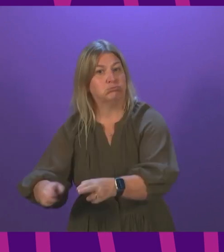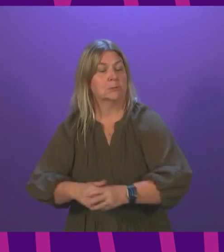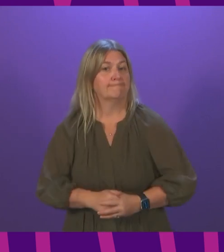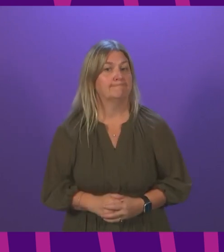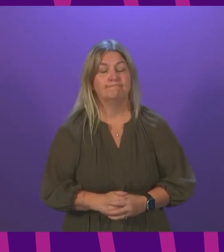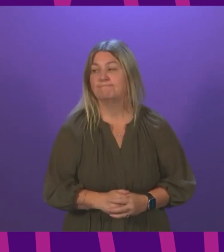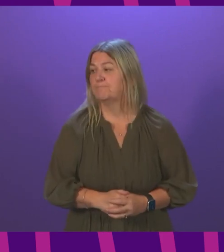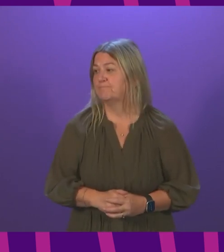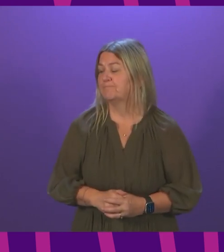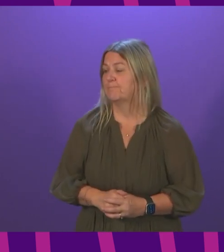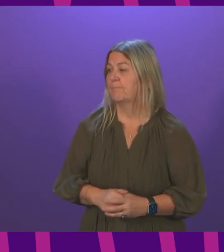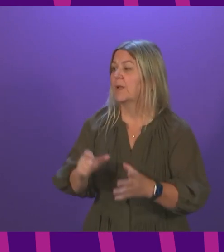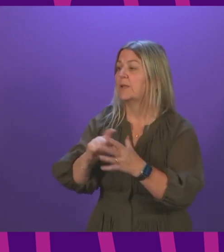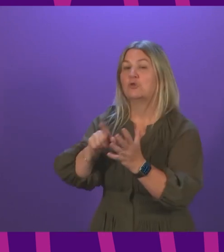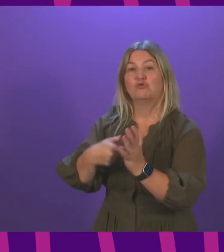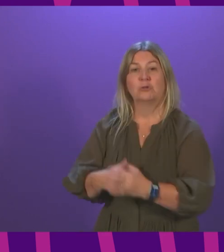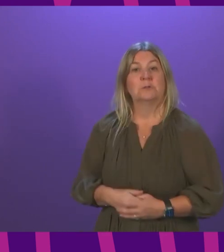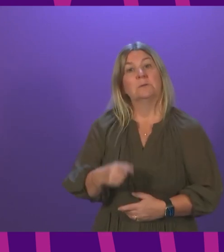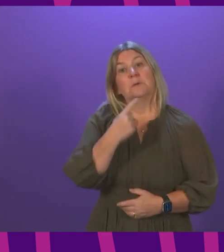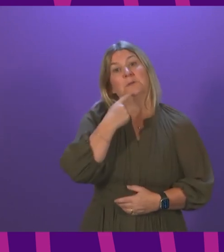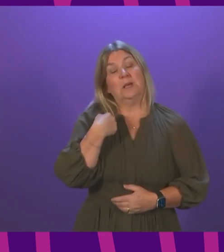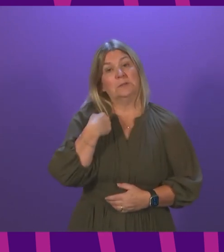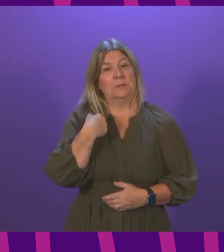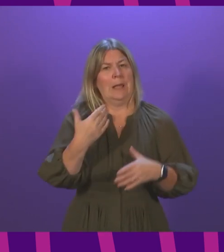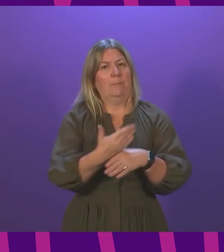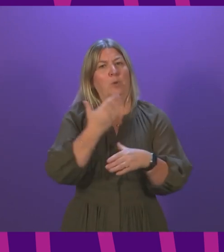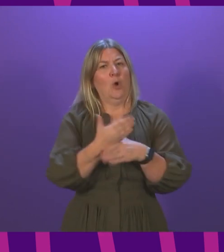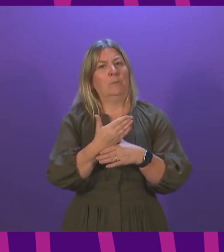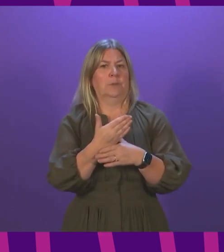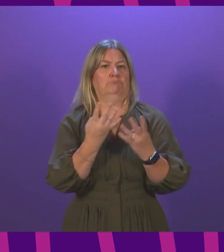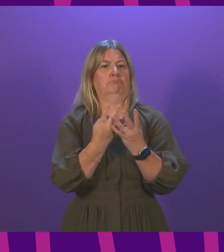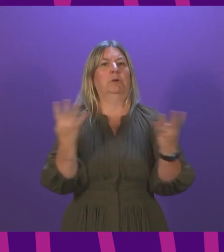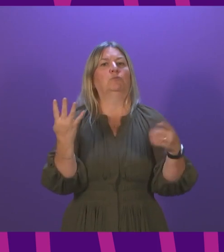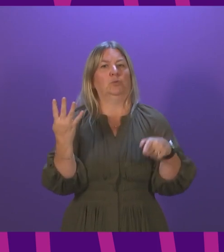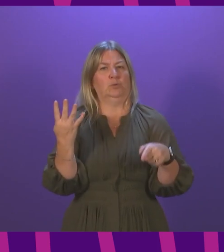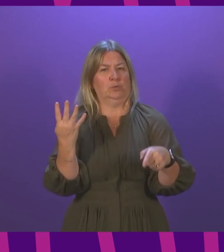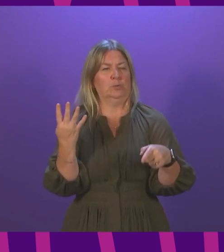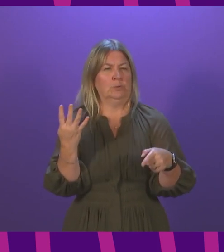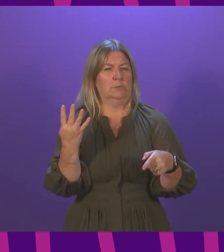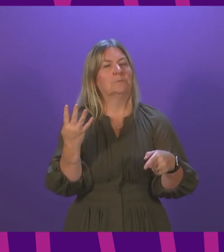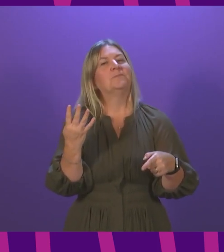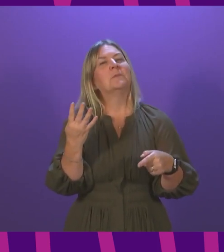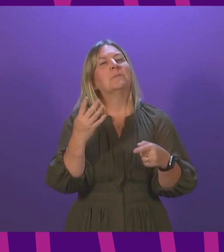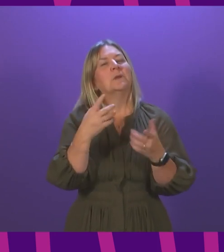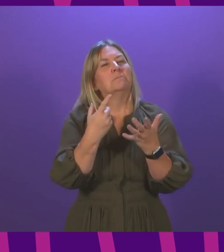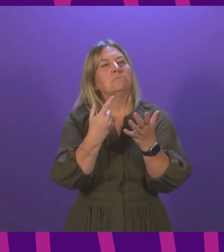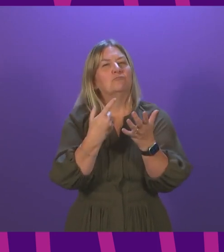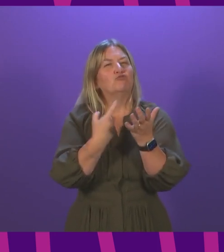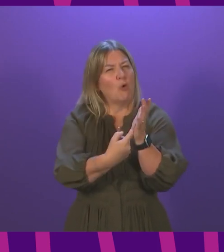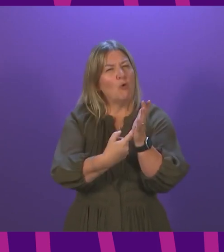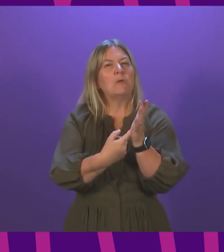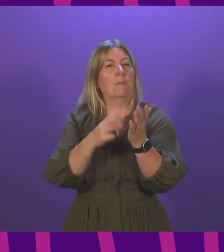Presiding Officer. Yesterday, an employment tribunal upheld former police officer Rona Malone's claims of victimisation